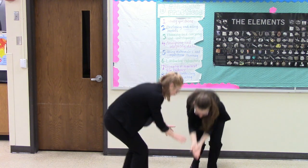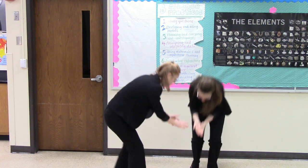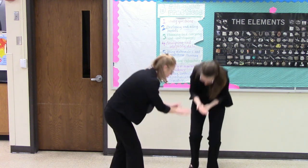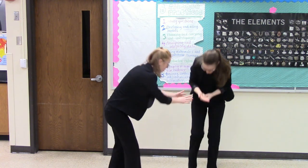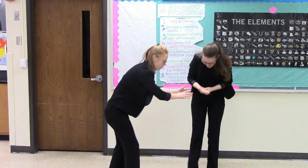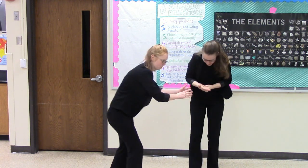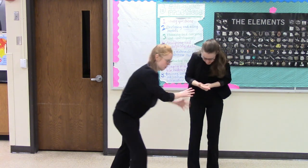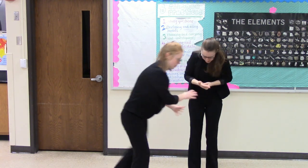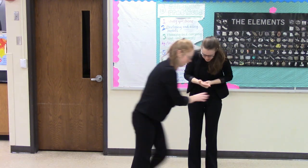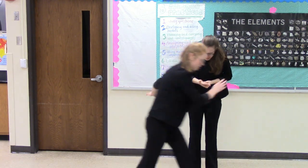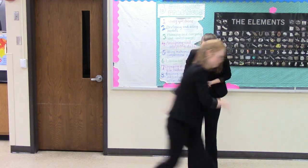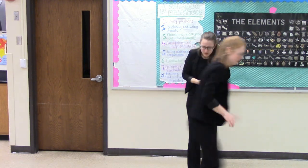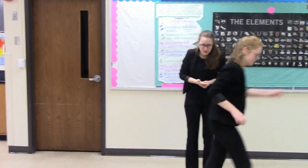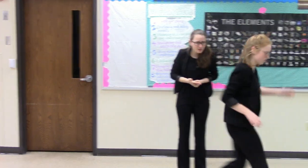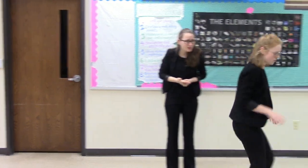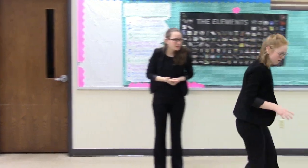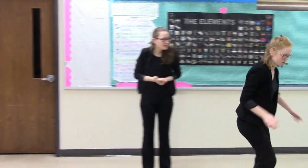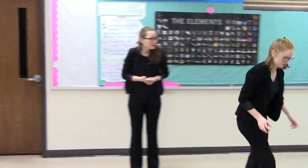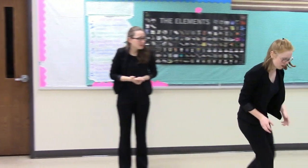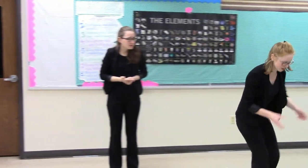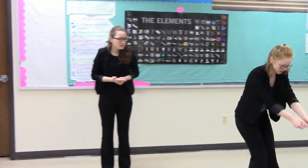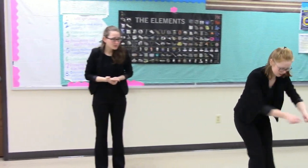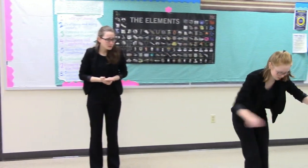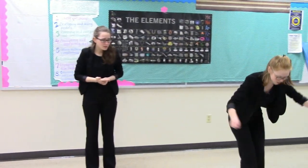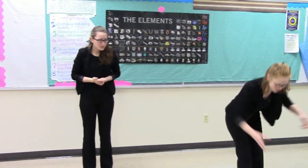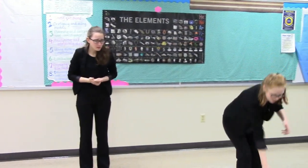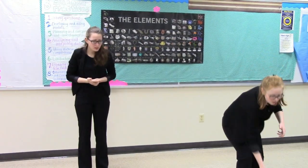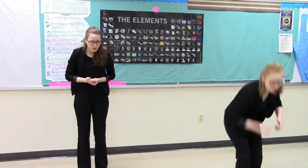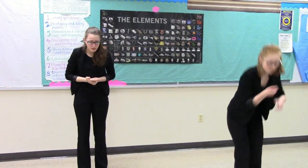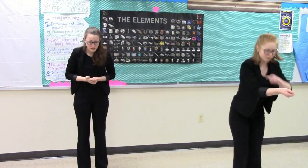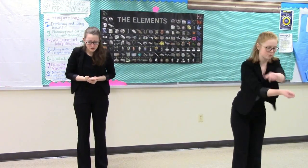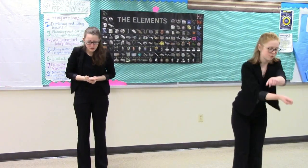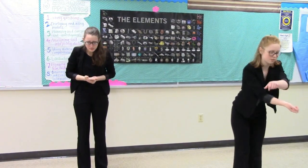Oh. Uh. Let me get you a washcloth. Kss.